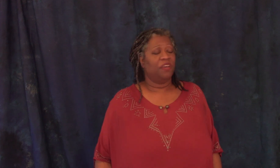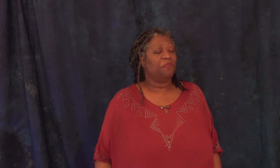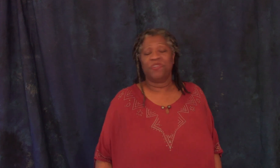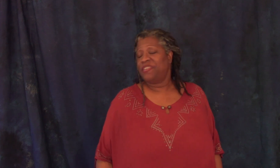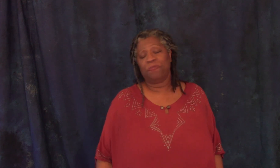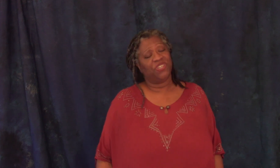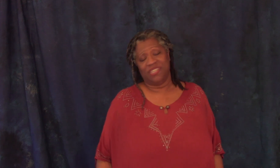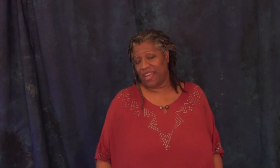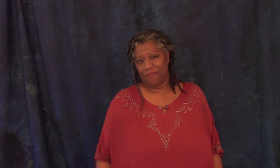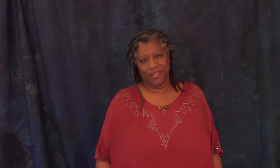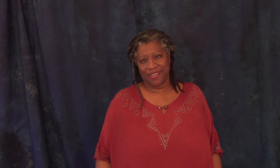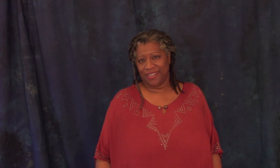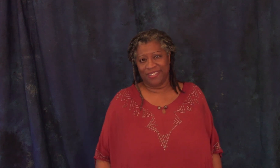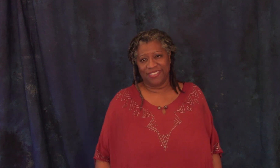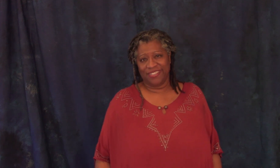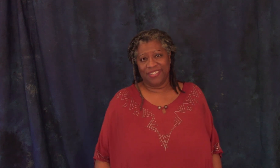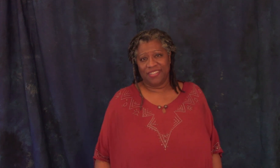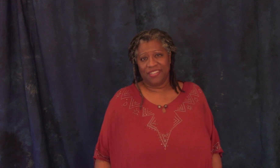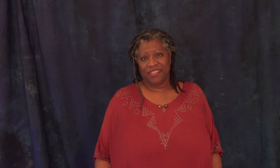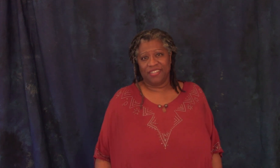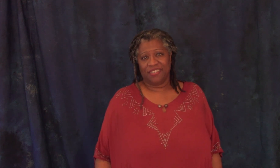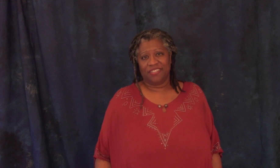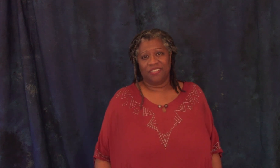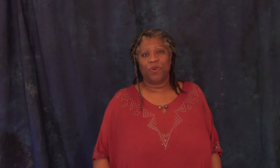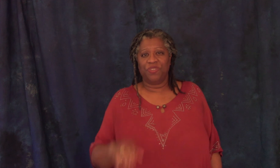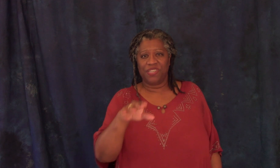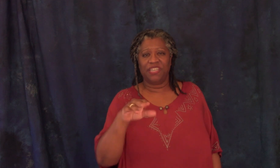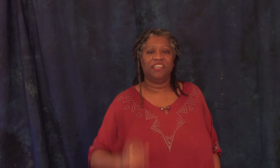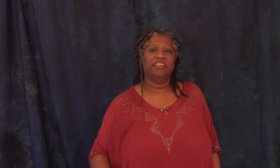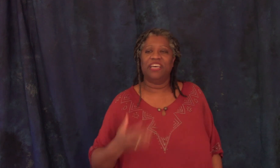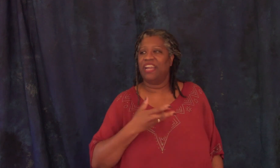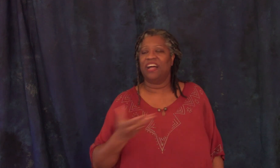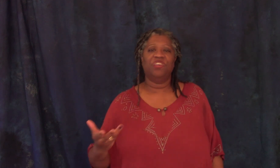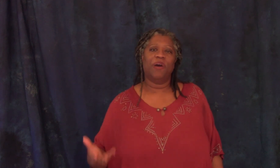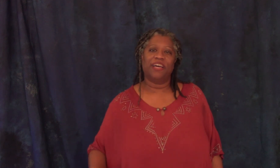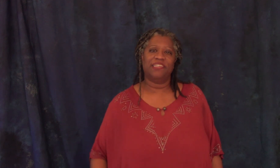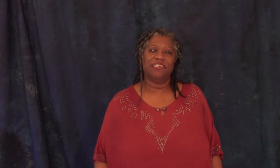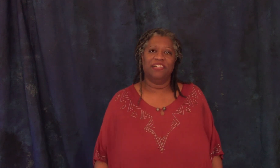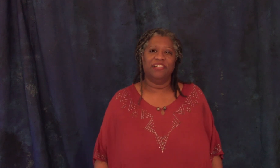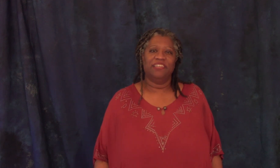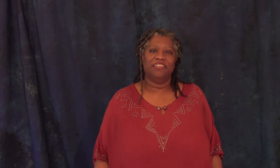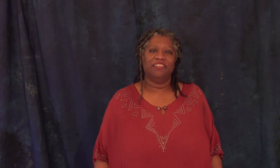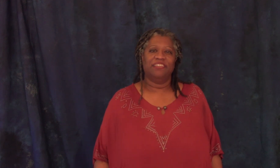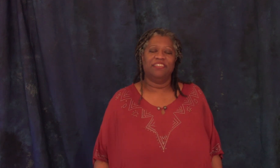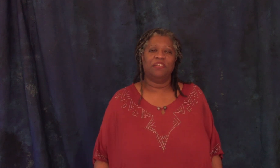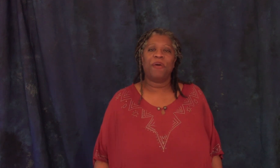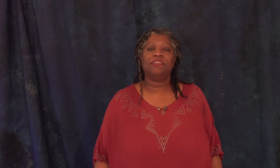perception is everything what you see and how you act depends on